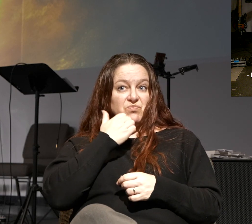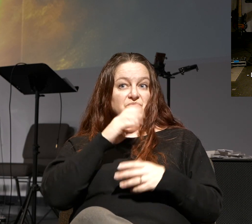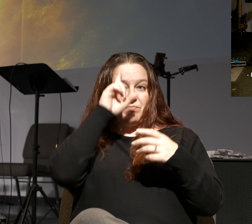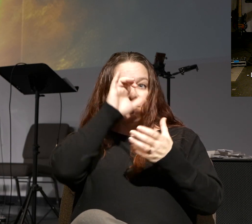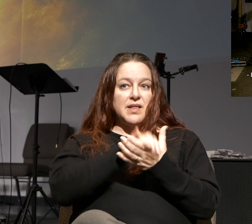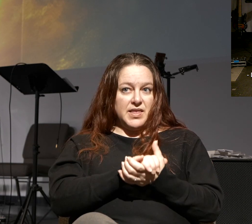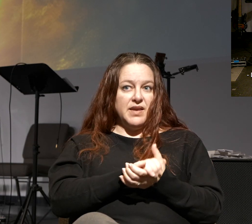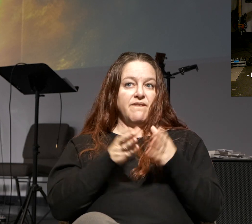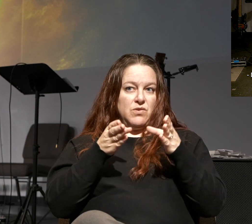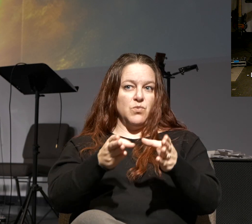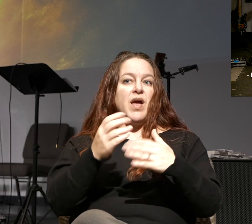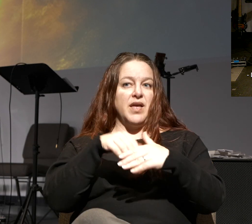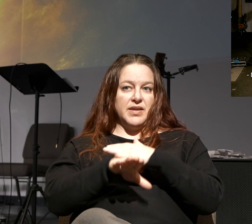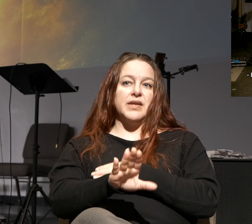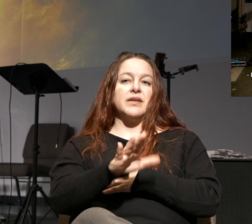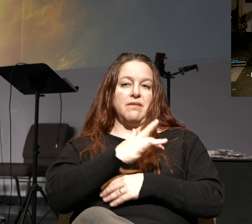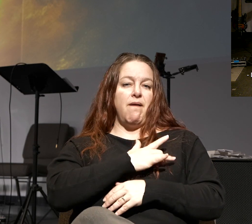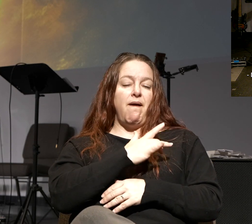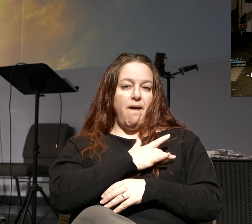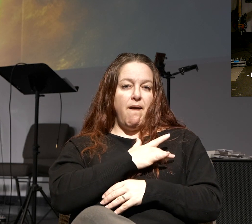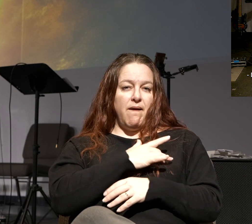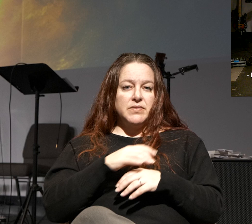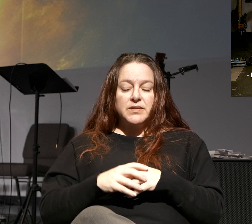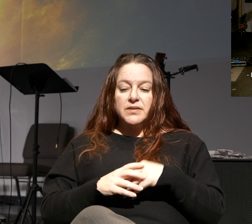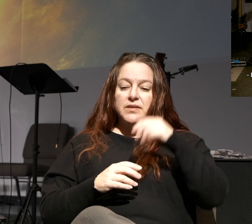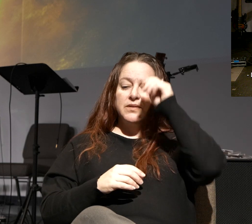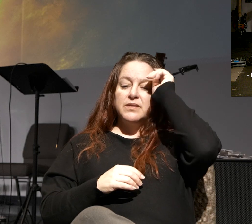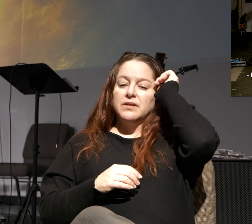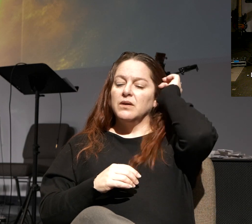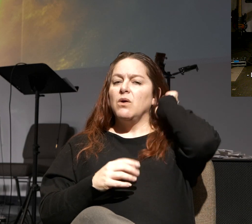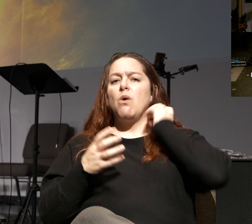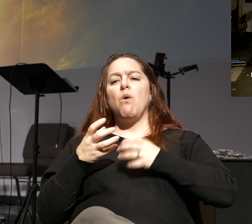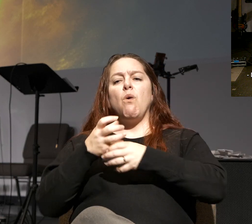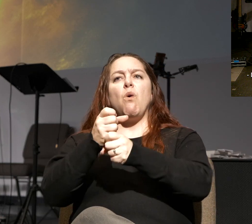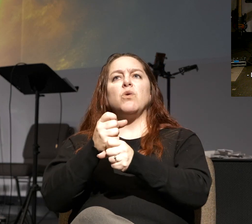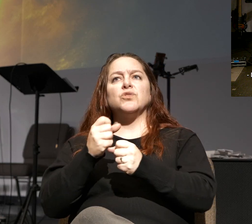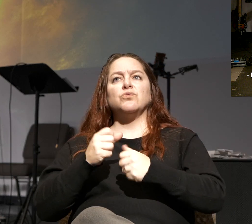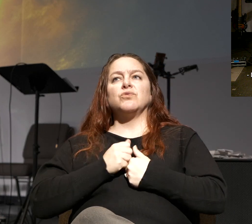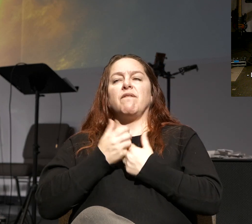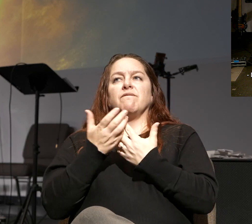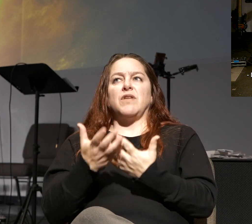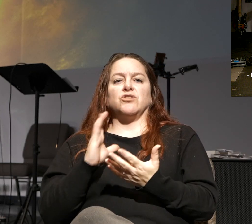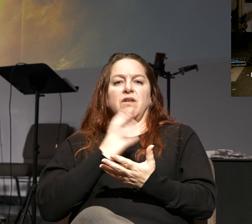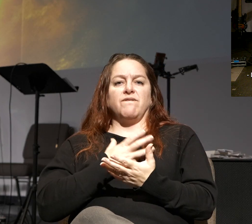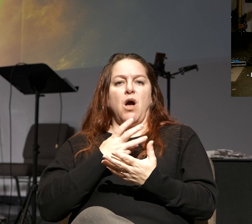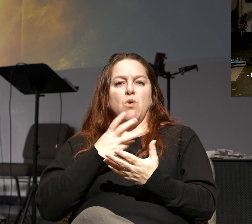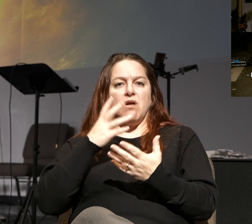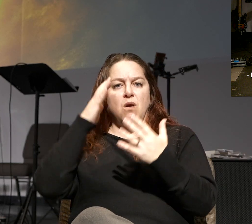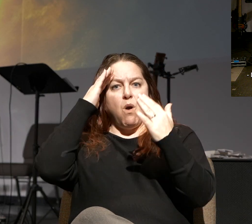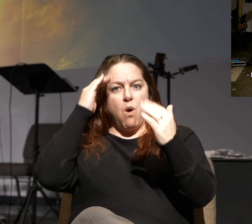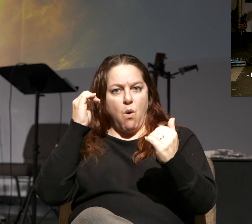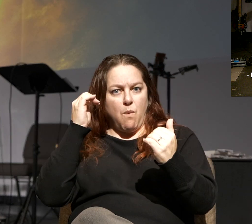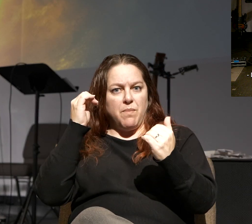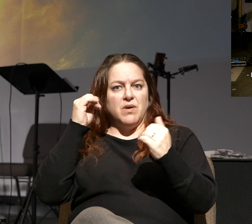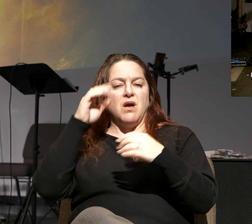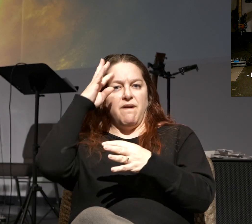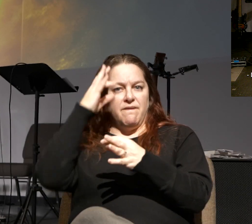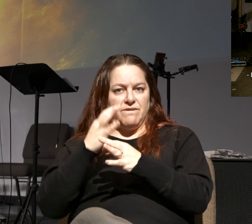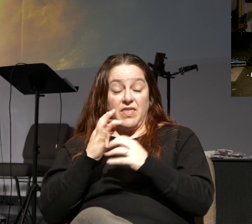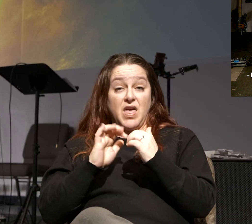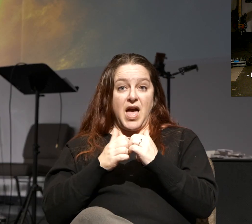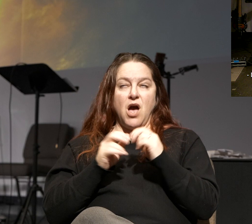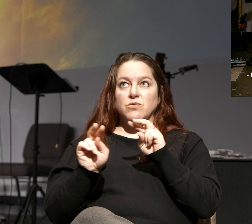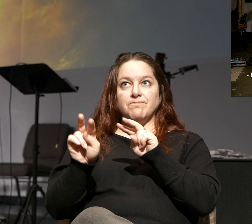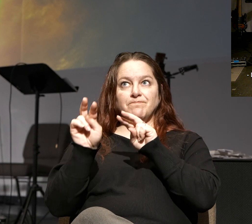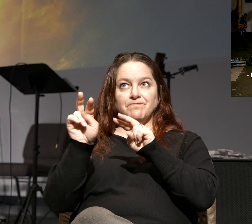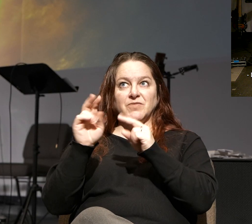23, let us hold fast the confession of our hope or our faith without wavering. How do we do that? Because we keep our eyes on Jesus,